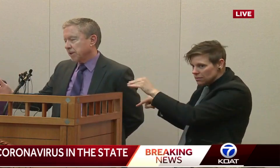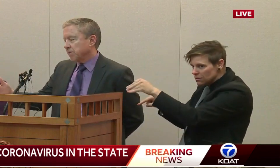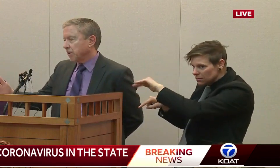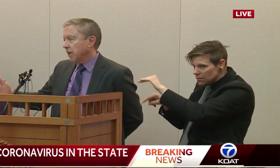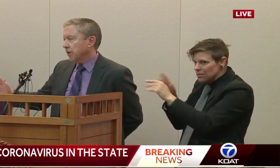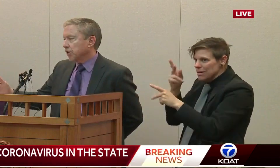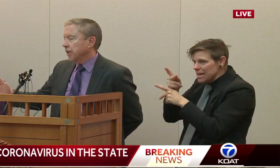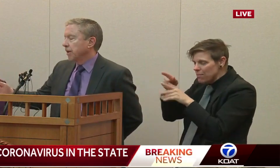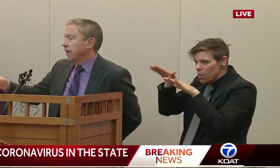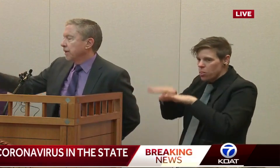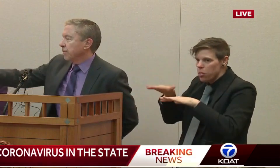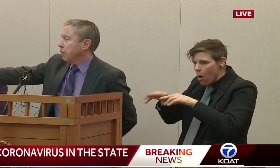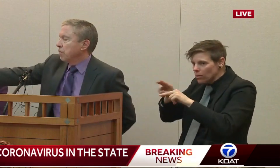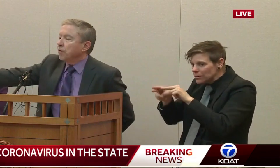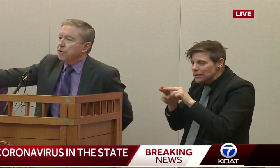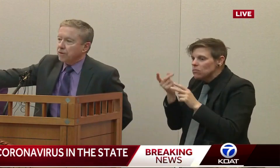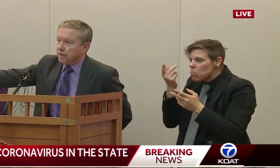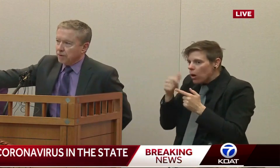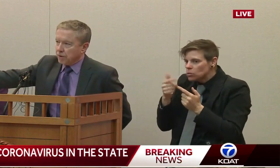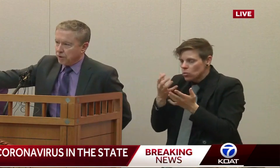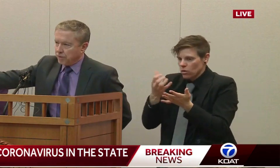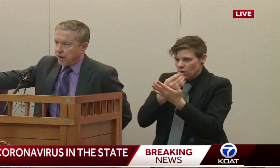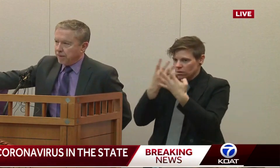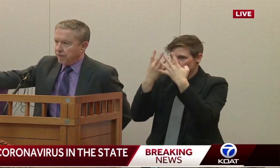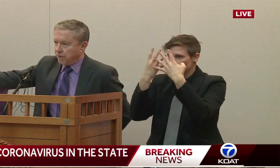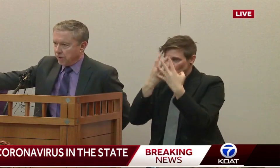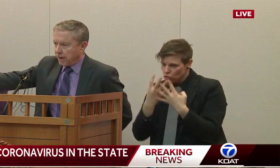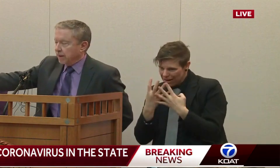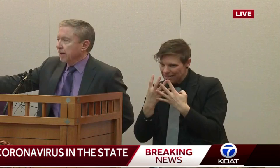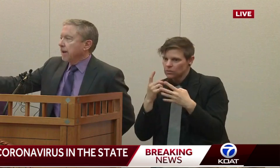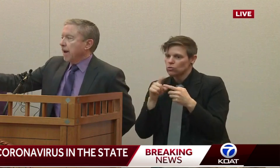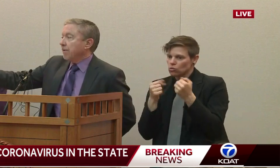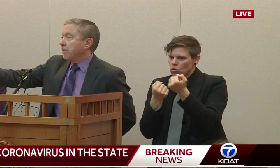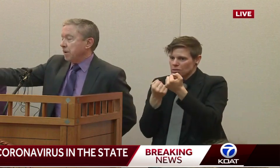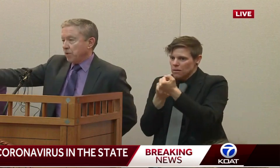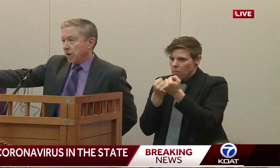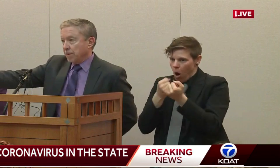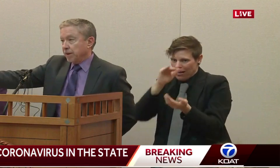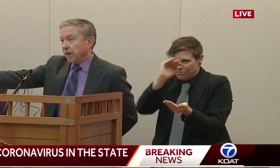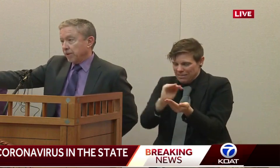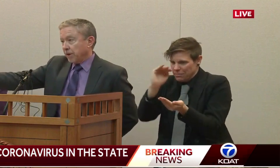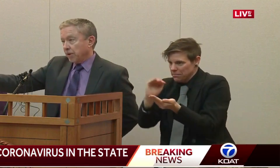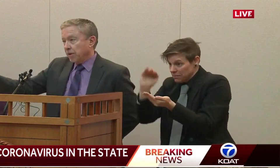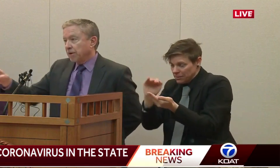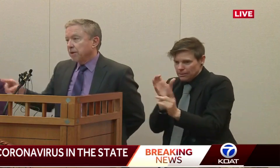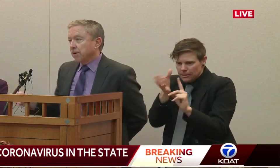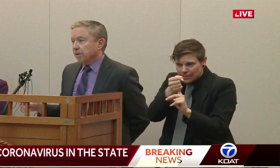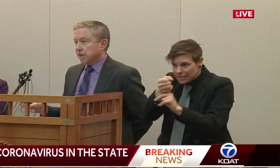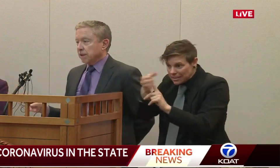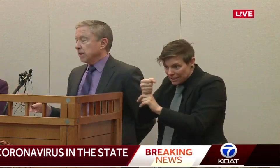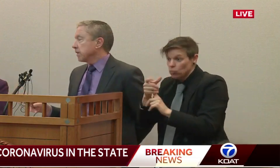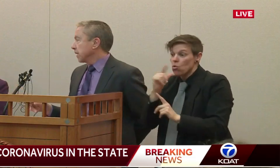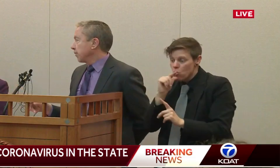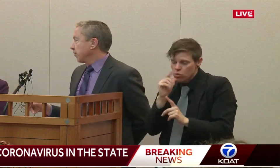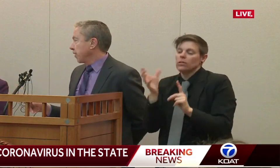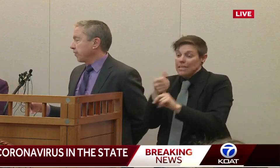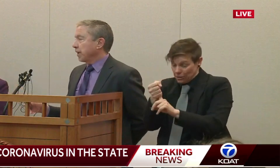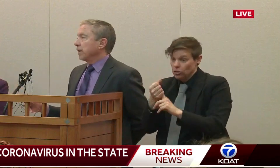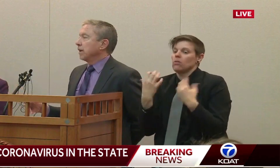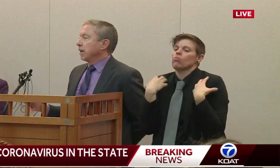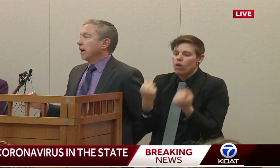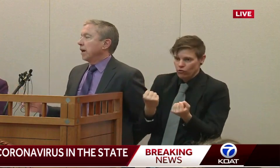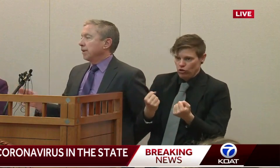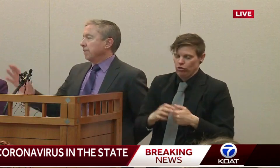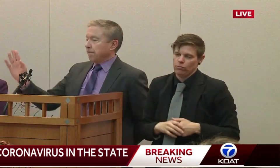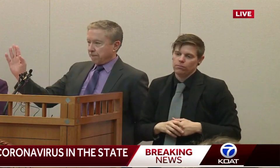and specimen collection that promotes the curve on the right. Having people come into health care facilities to get their